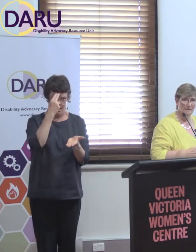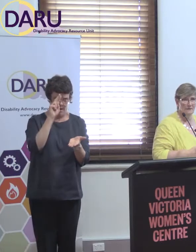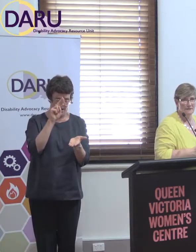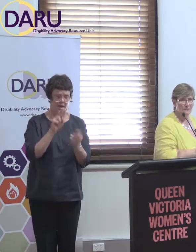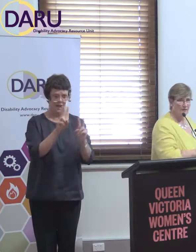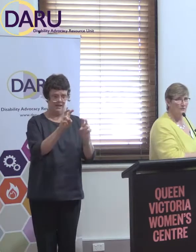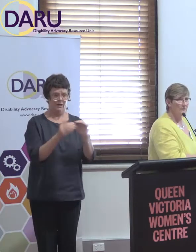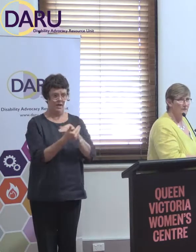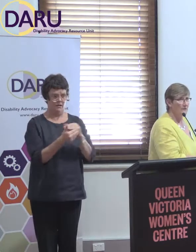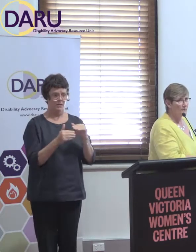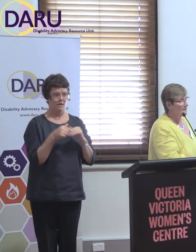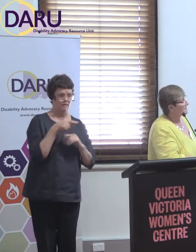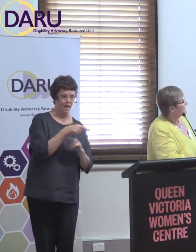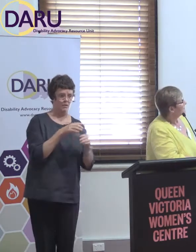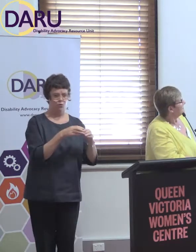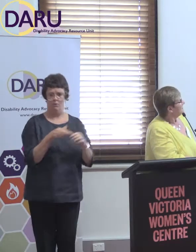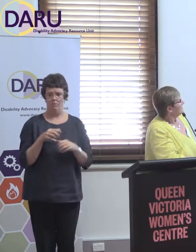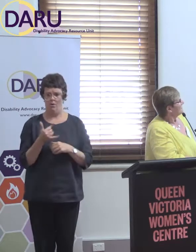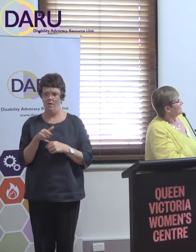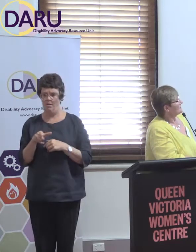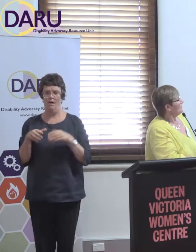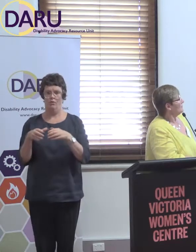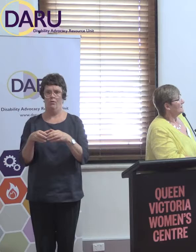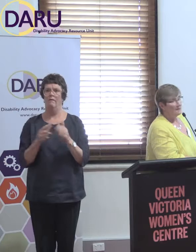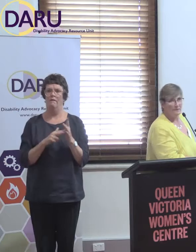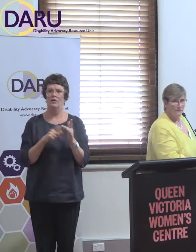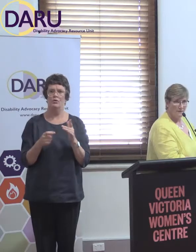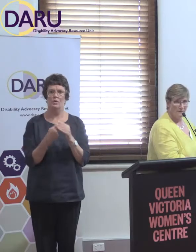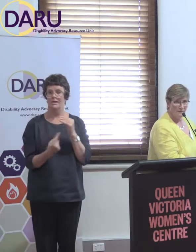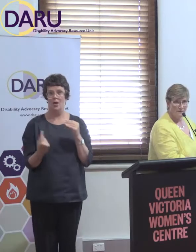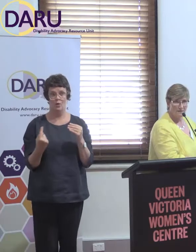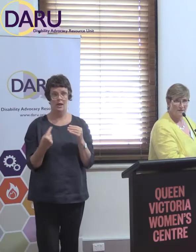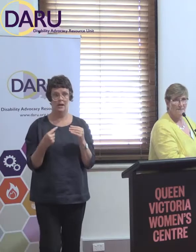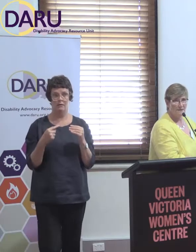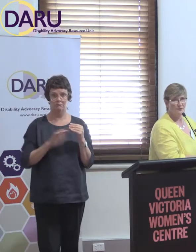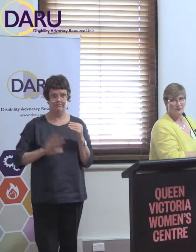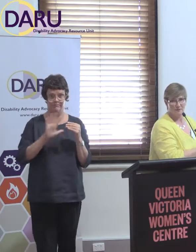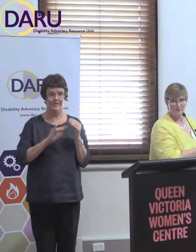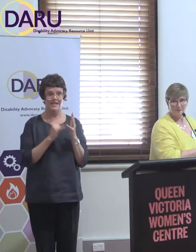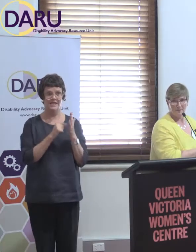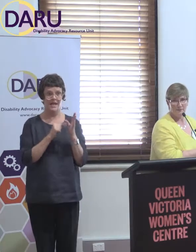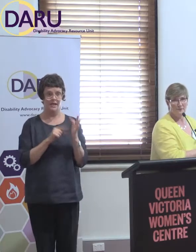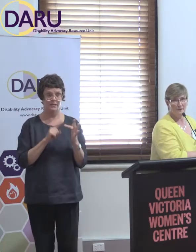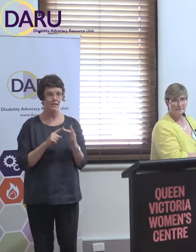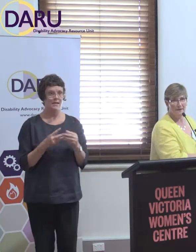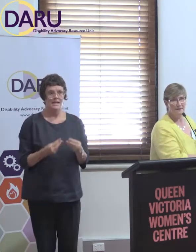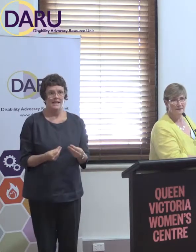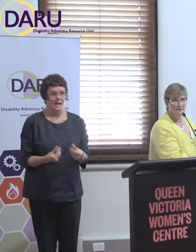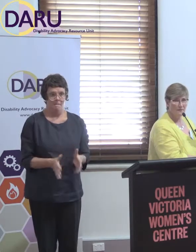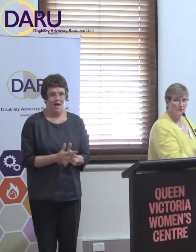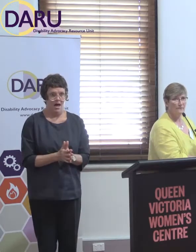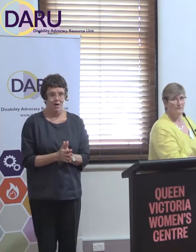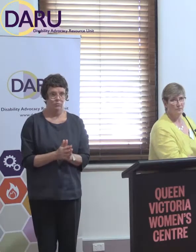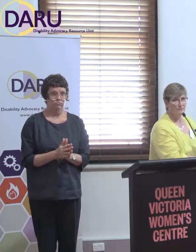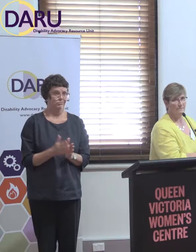But... And Victoria was the only state that at some point... And I don't know the history of this. At some stage, it got split up in Victoria. And